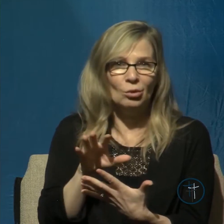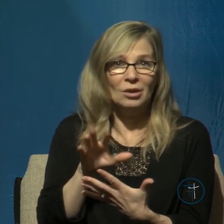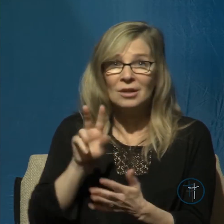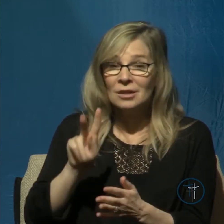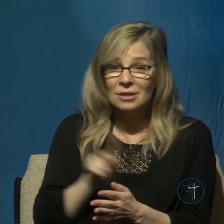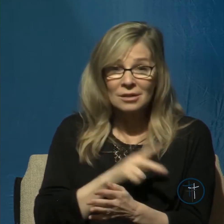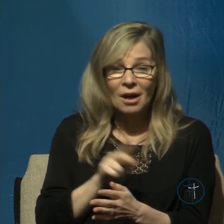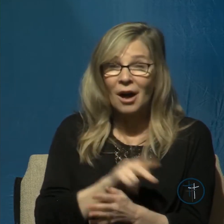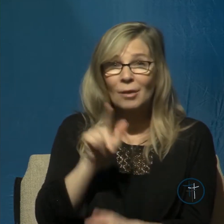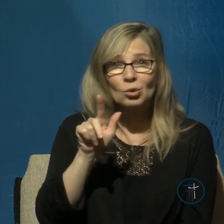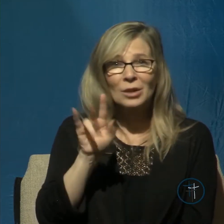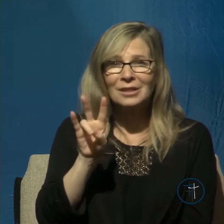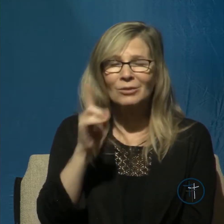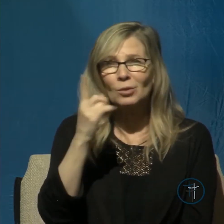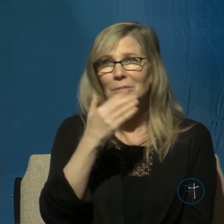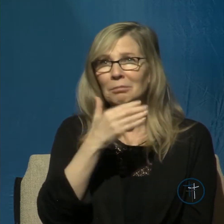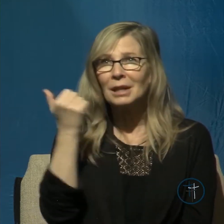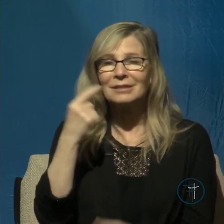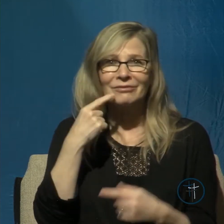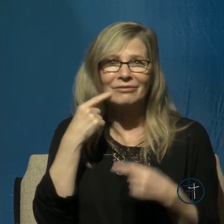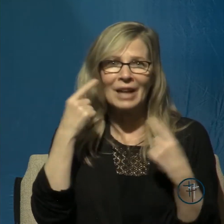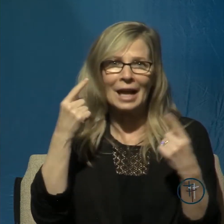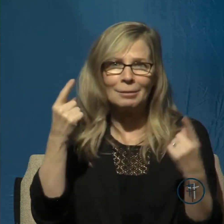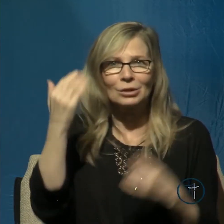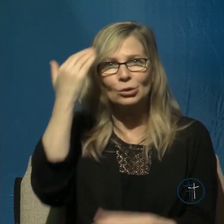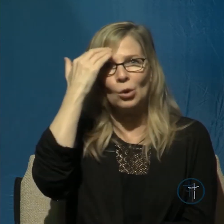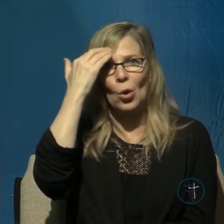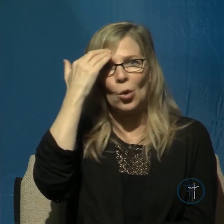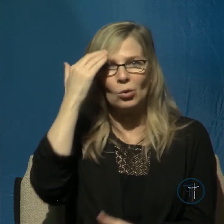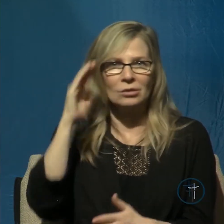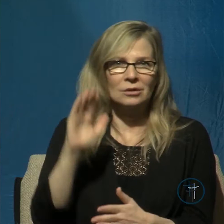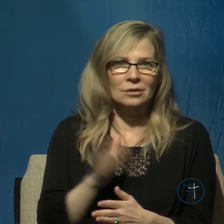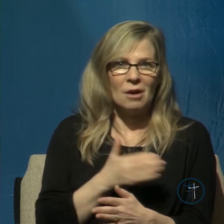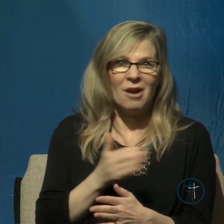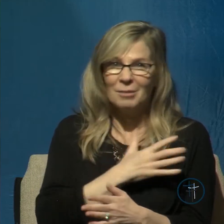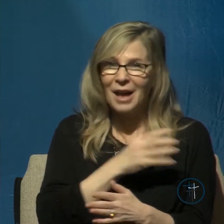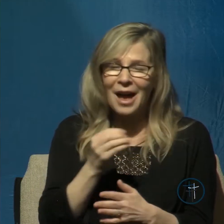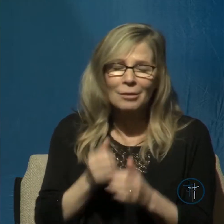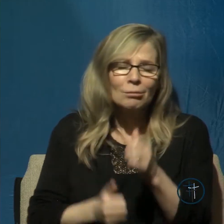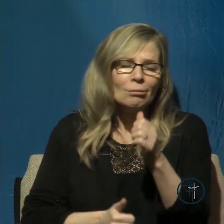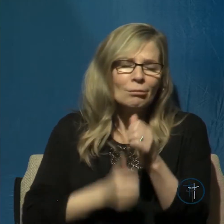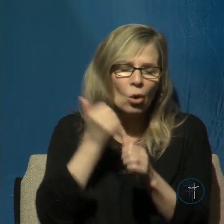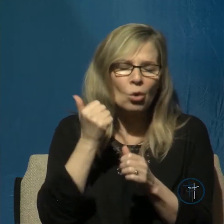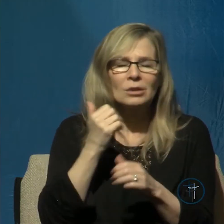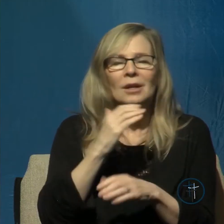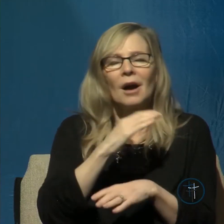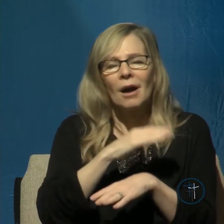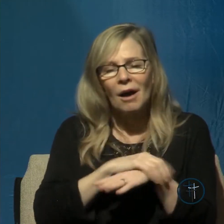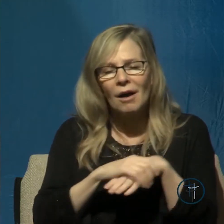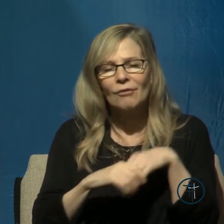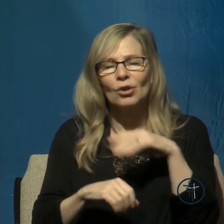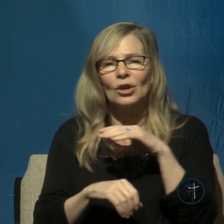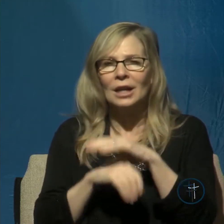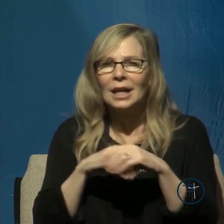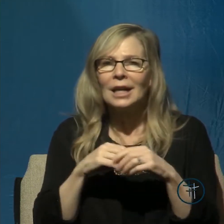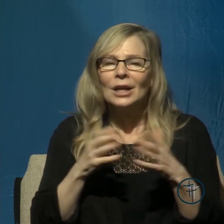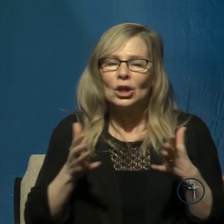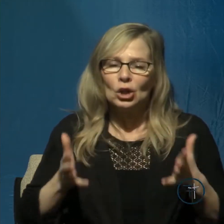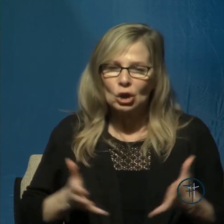Psalm 27 one of the best-known Psalms, but it's also one of the most comforting Psalms. It's one of the most encouraging Psalms.